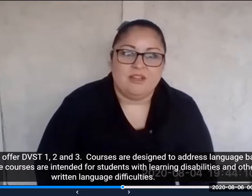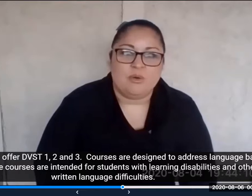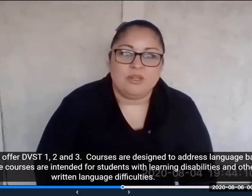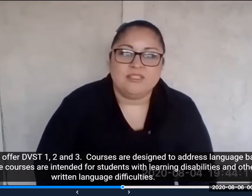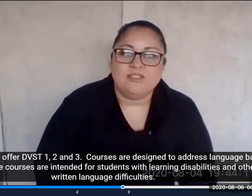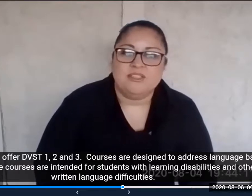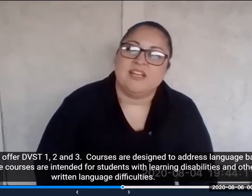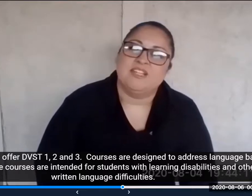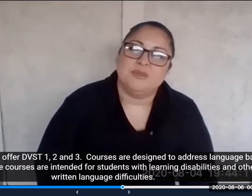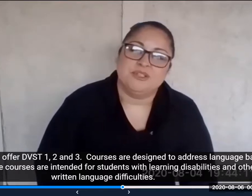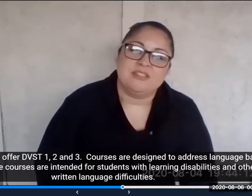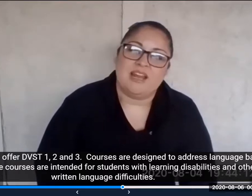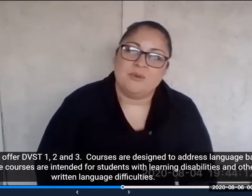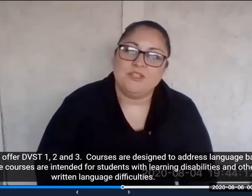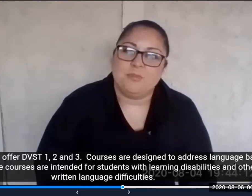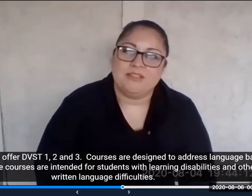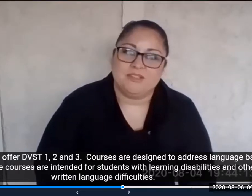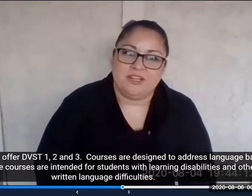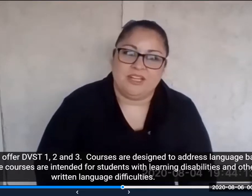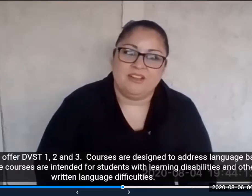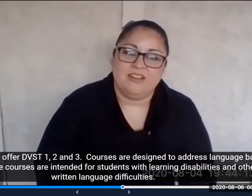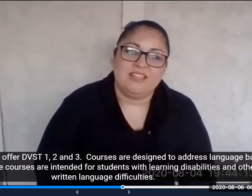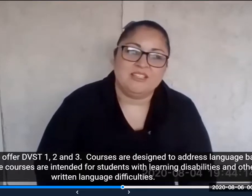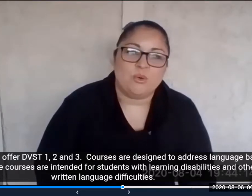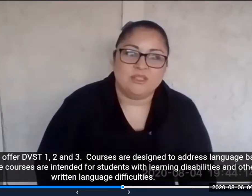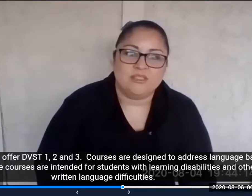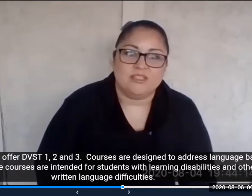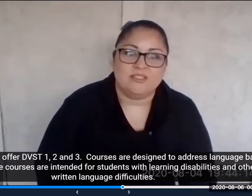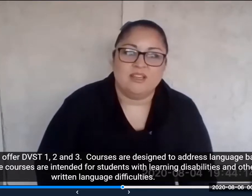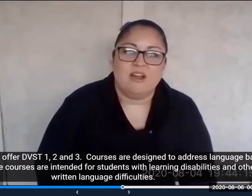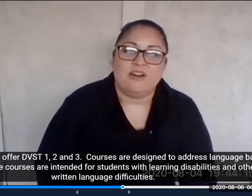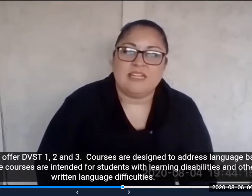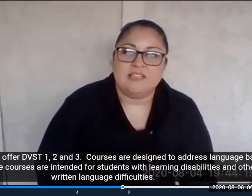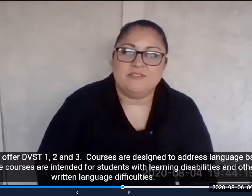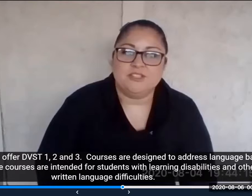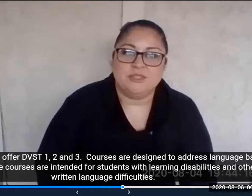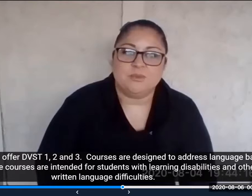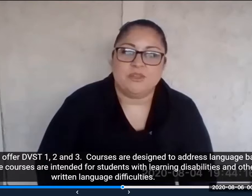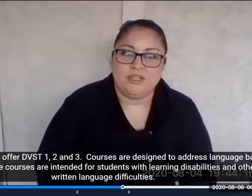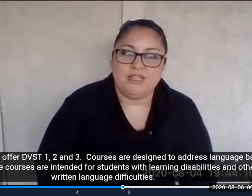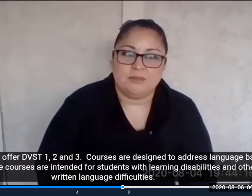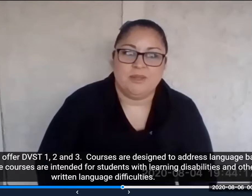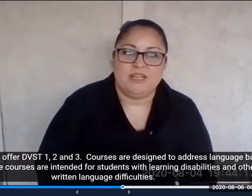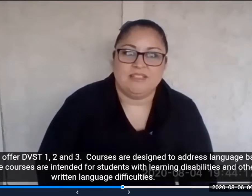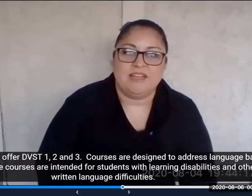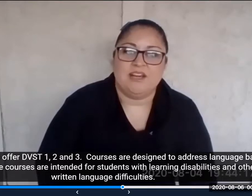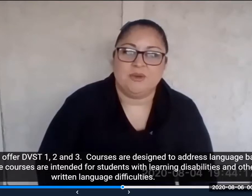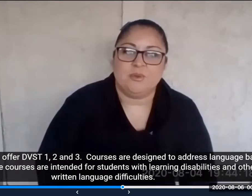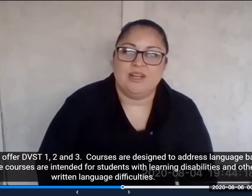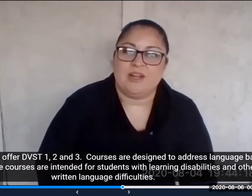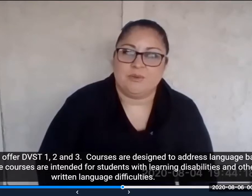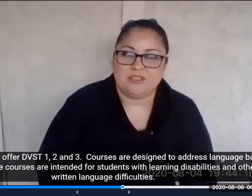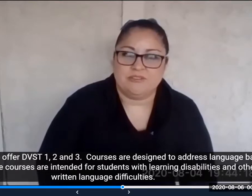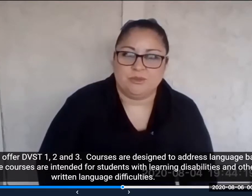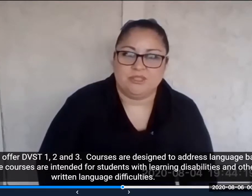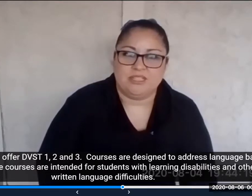Evelyn Courses are designed to address language based learning. Evelyn These courses are intended for students with learning disabilities and other